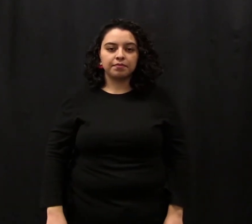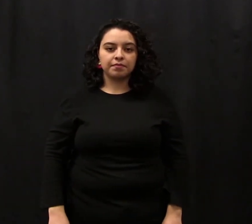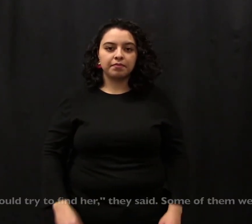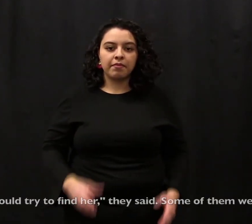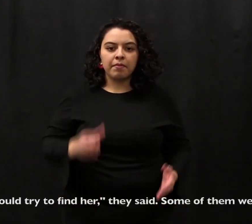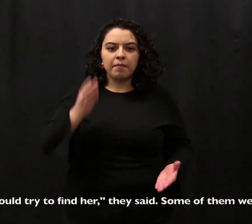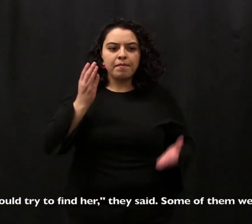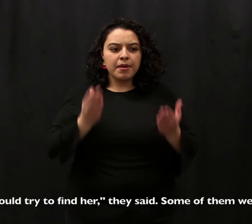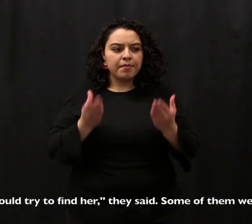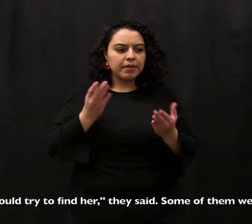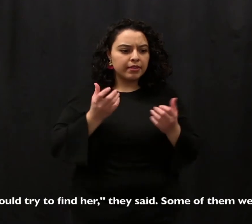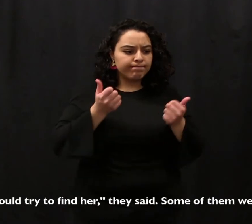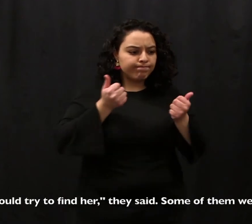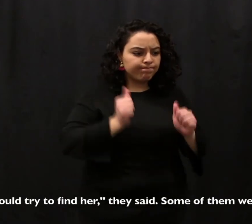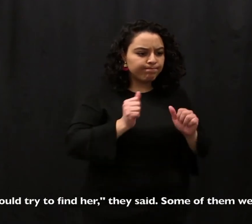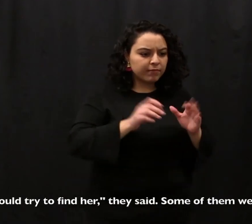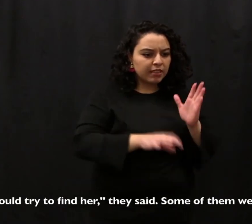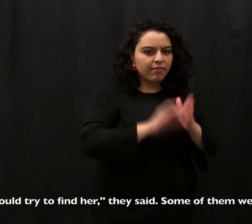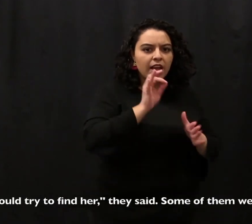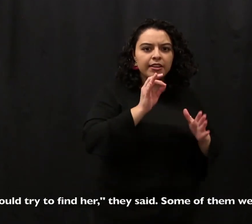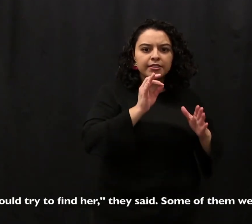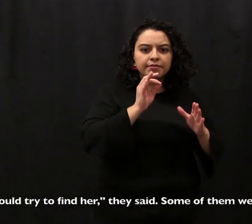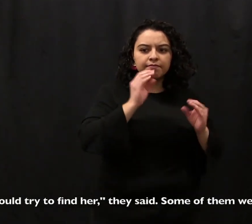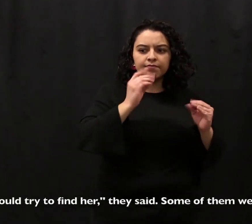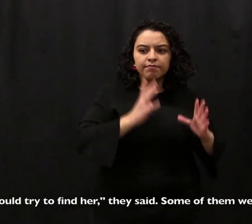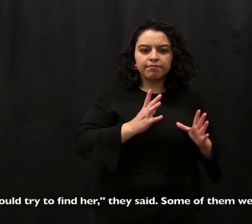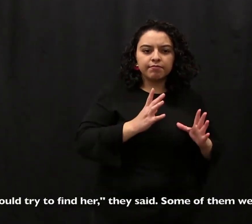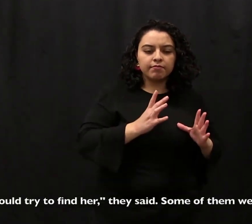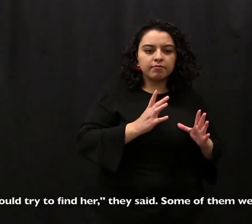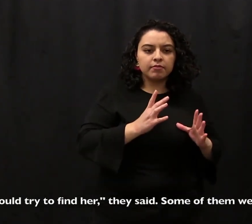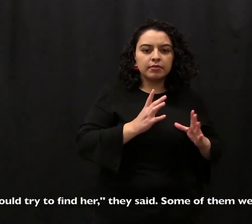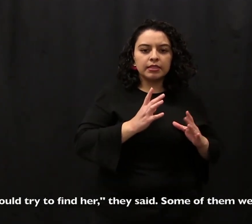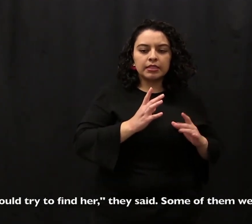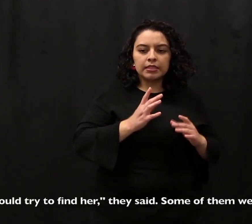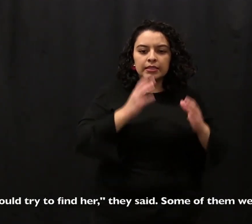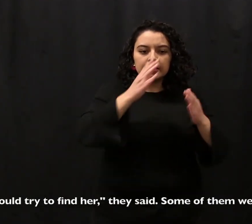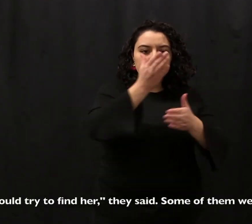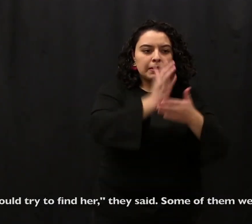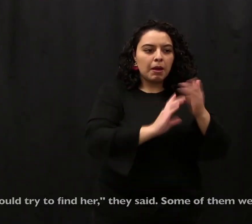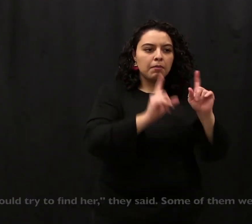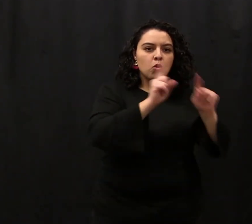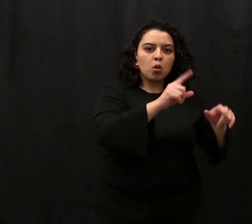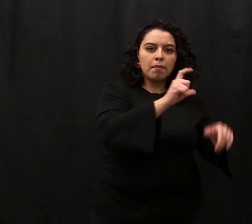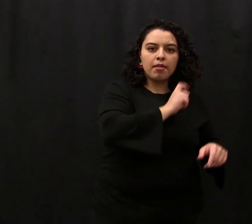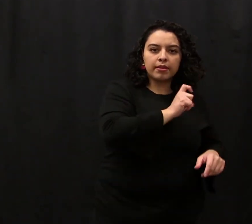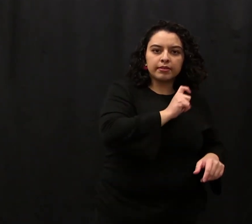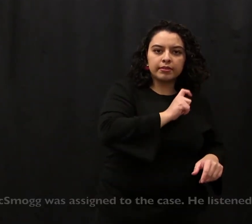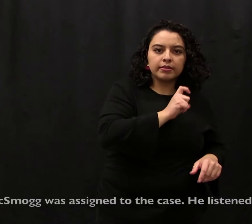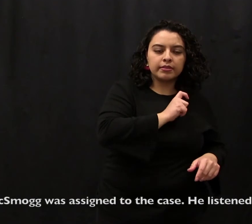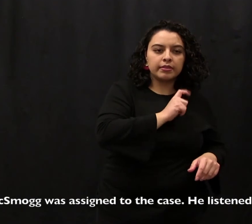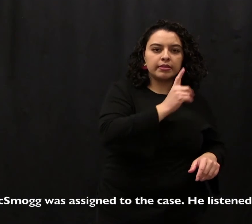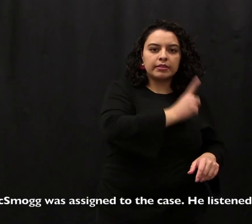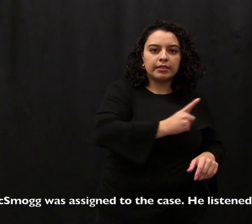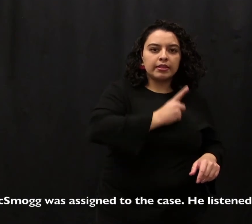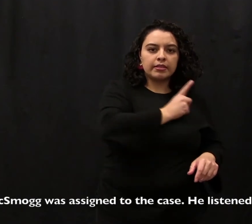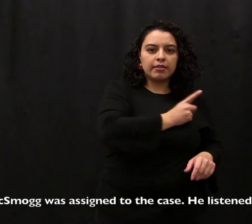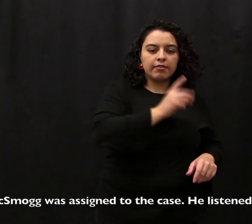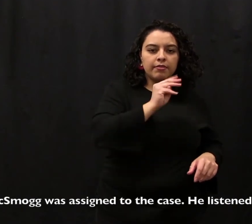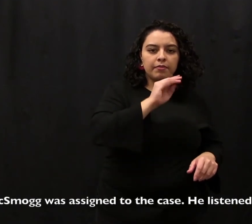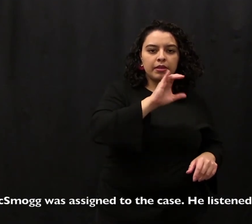Maybe we should try to find her, they said. Some of them went to the police. Detective McSmodge was